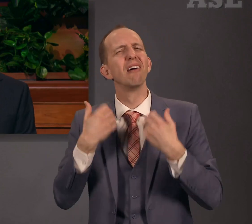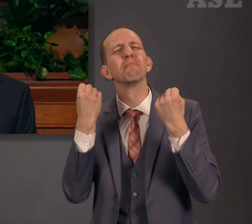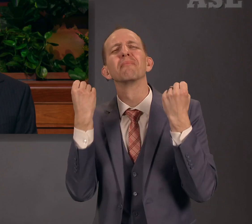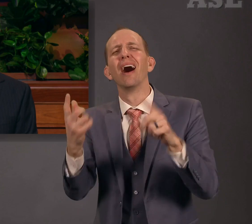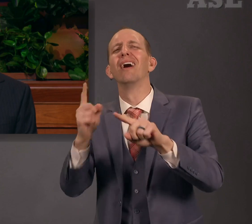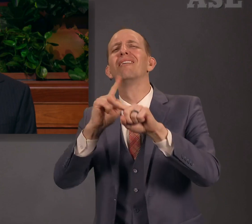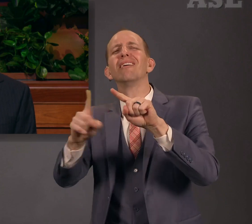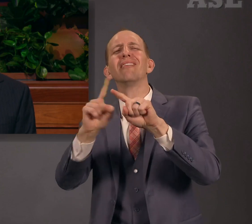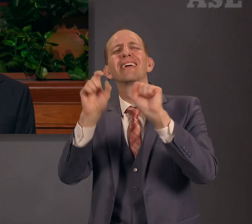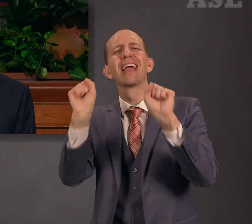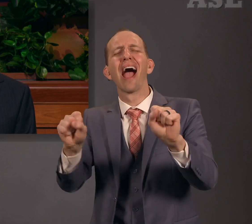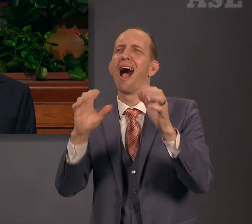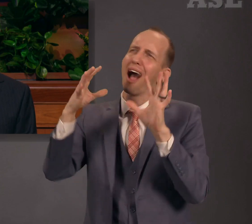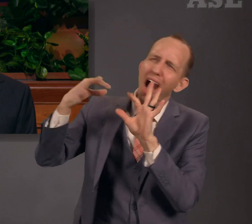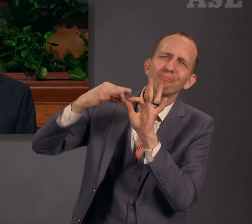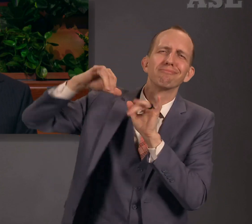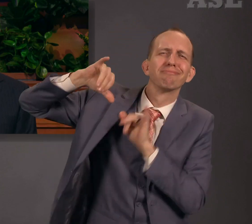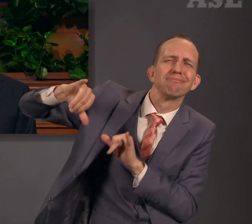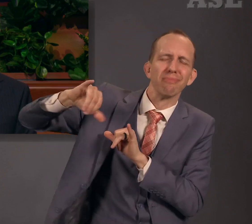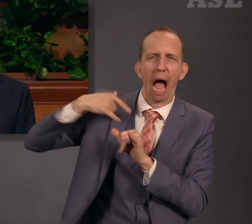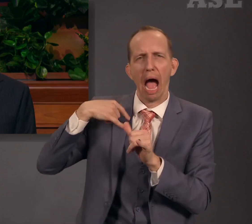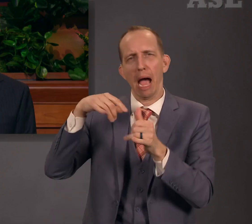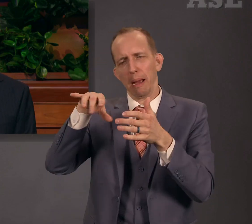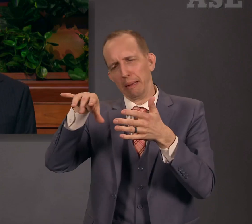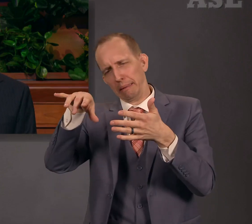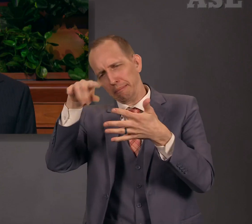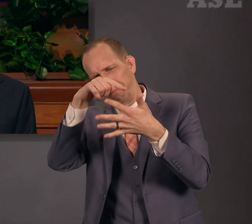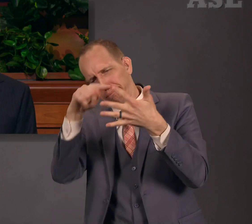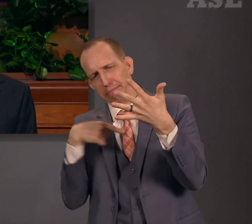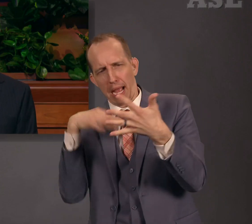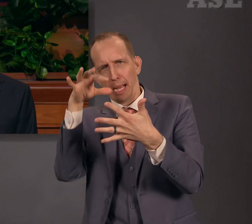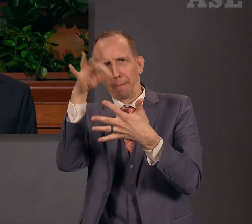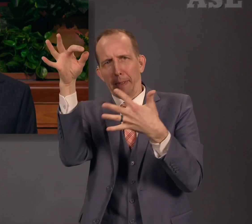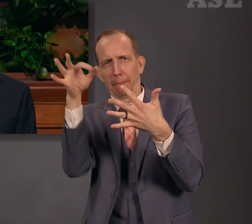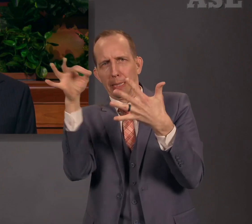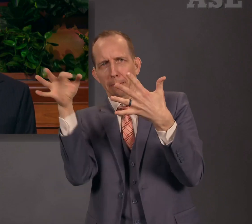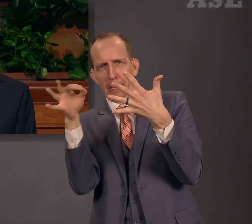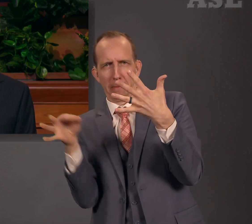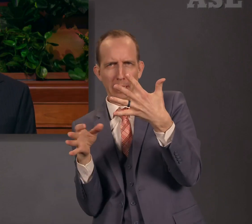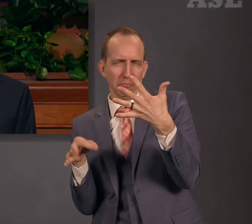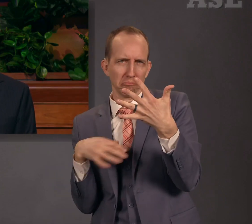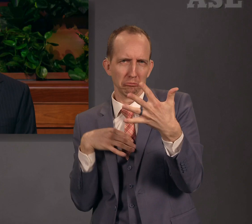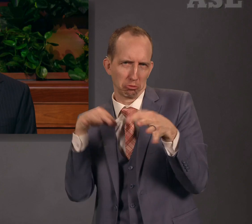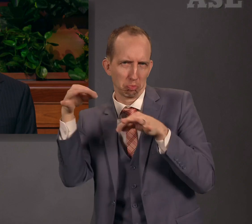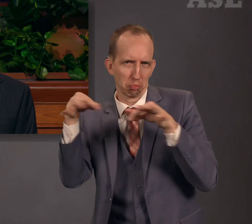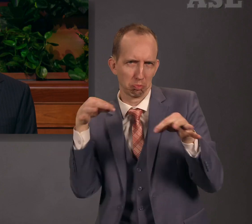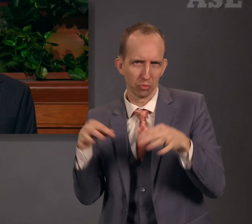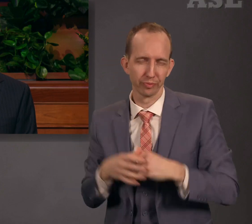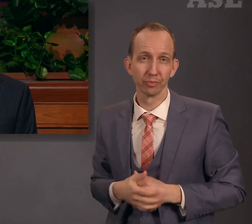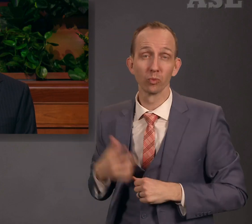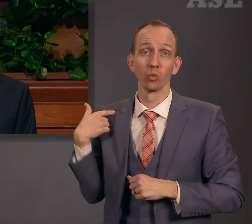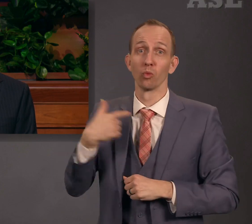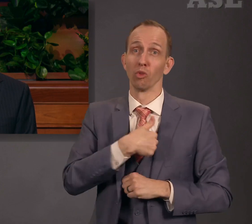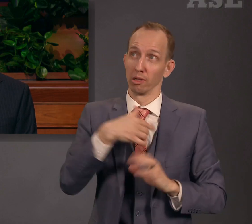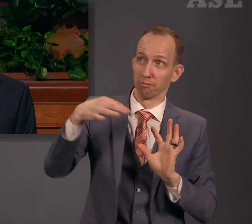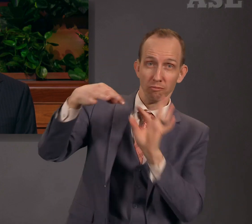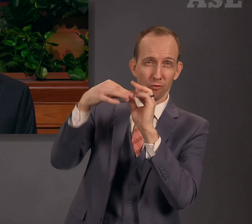abide in the Savior, and I now invite each of us as His disciples to ask, seek,